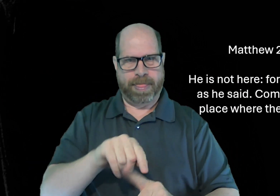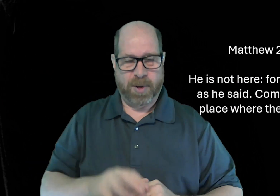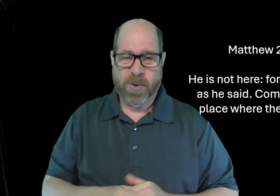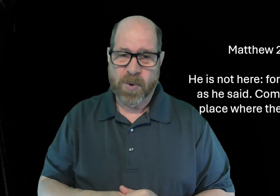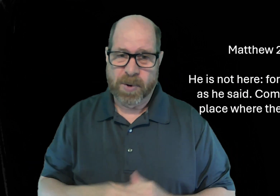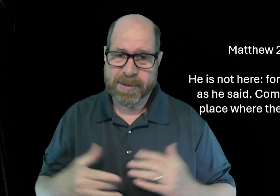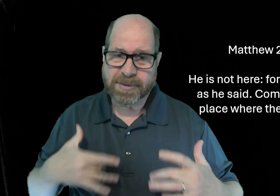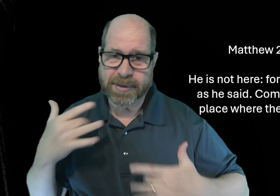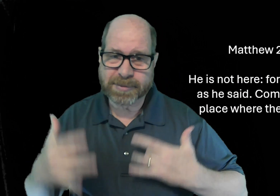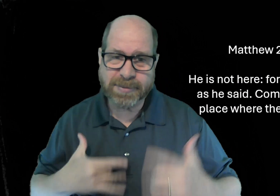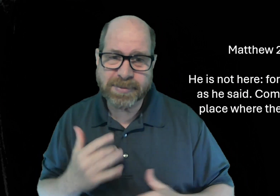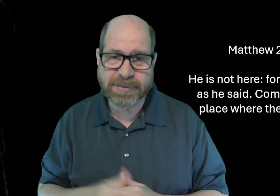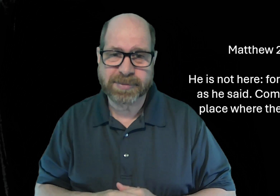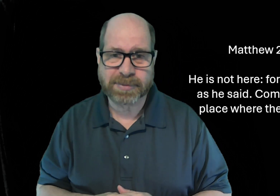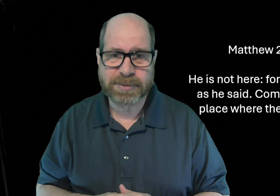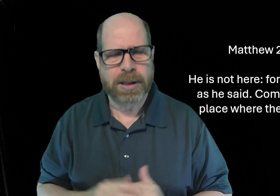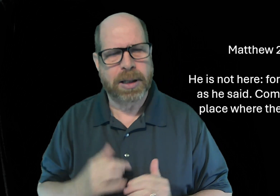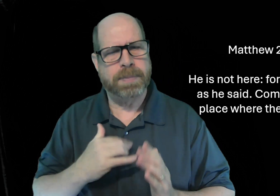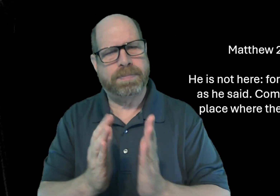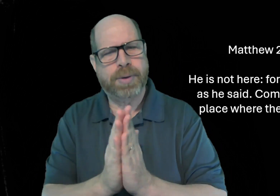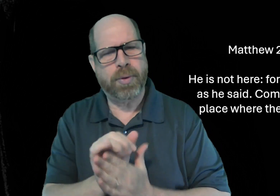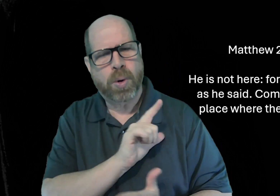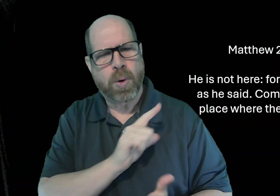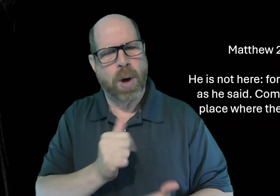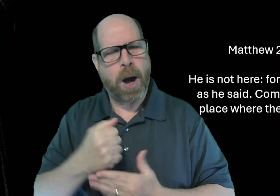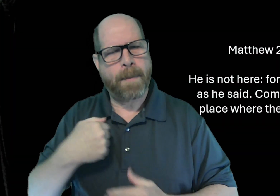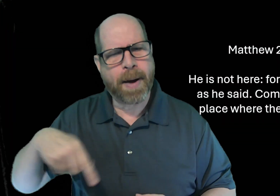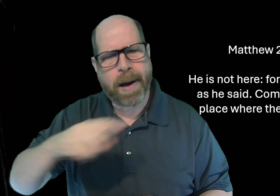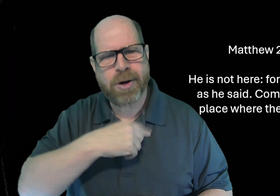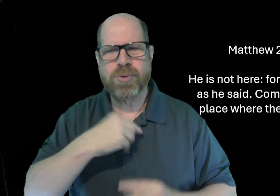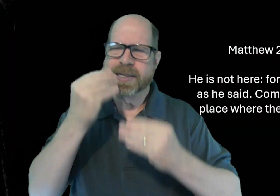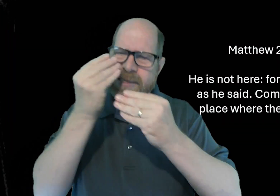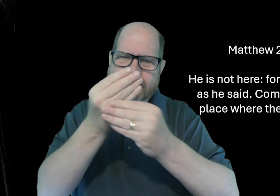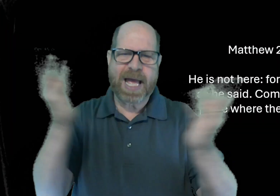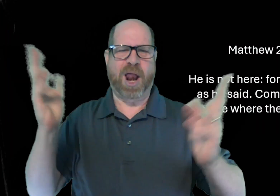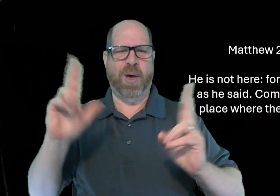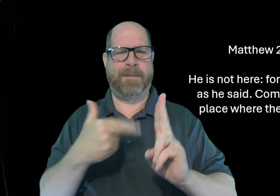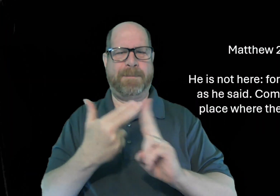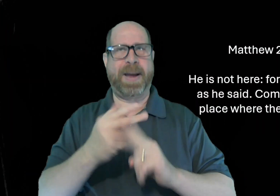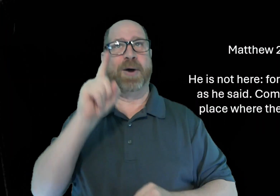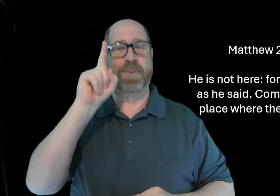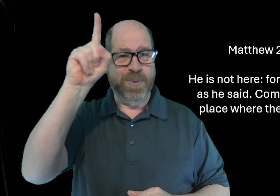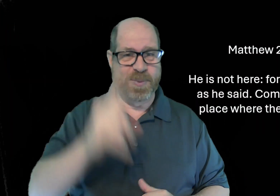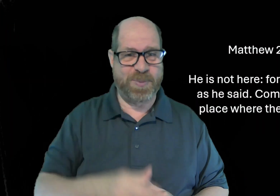it's exciting and i pray that the lord would help us to let people know about him